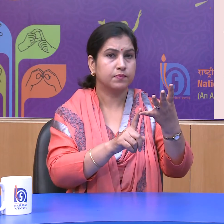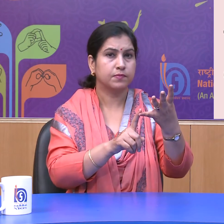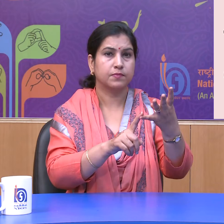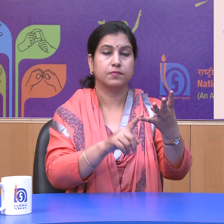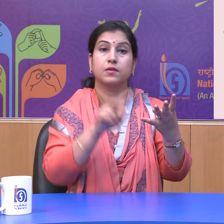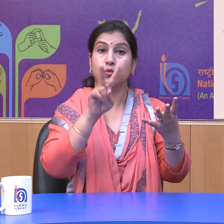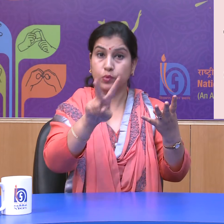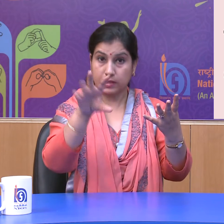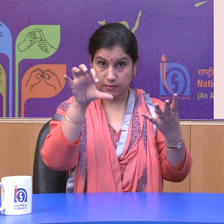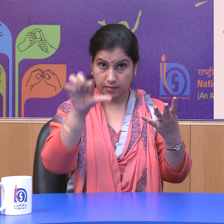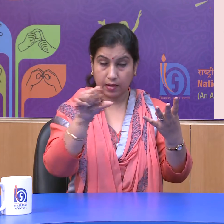29 to 30.